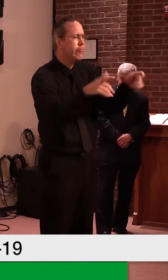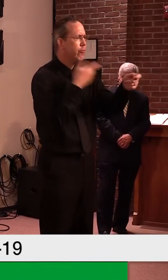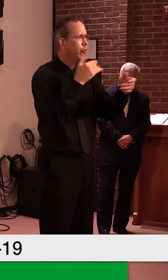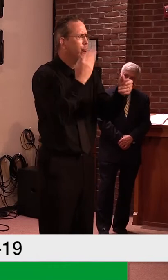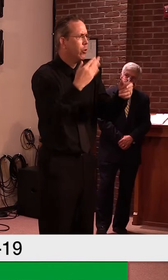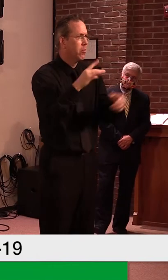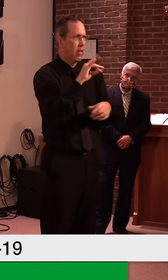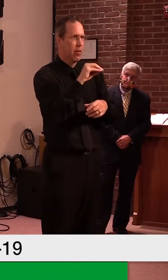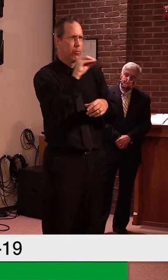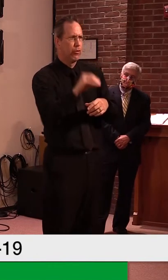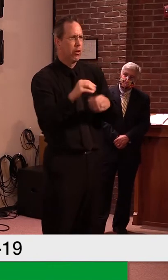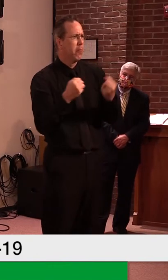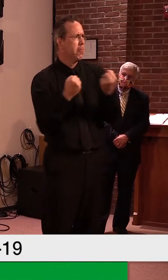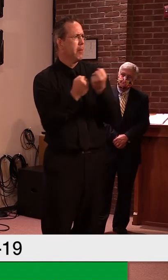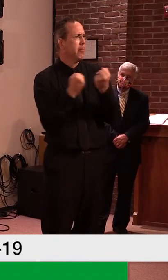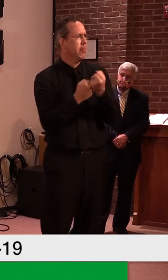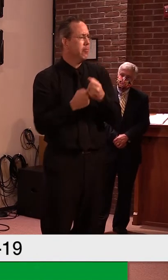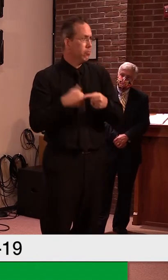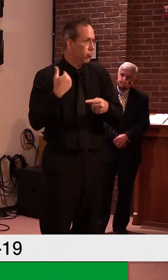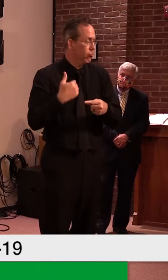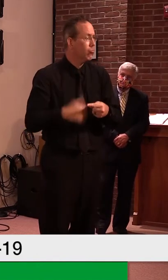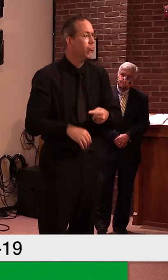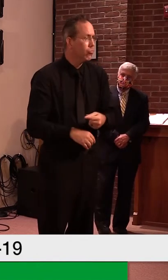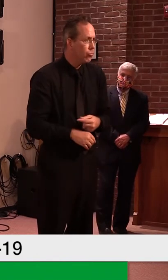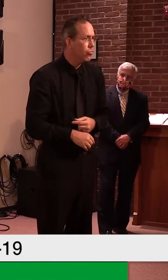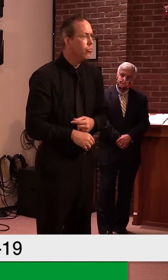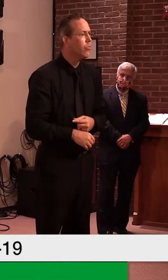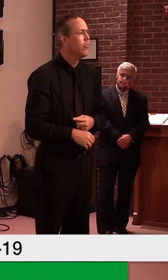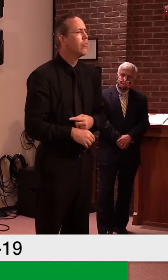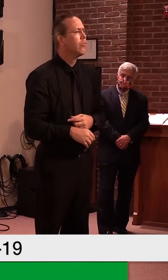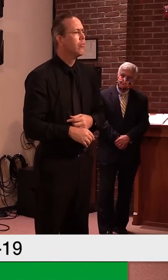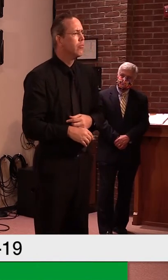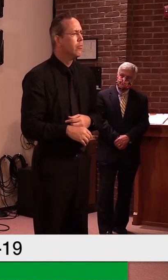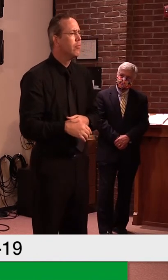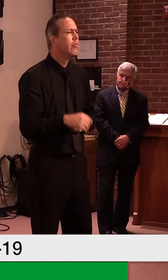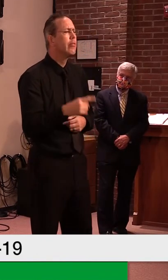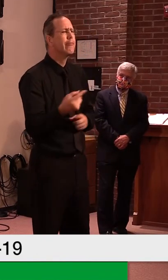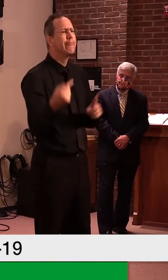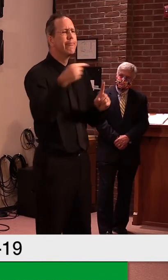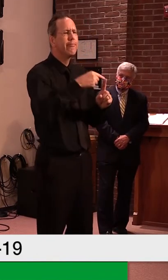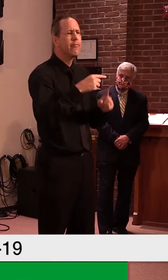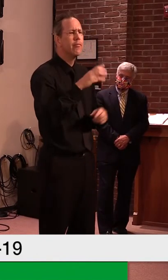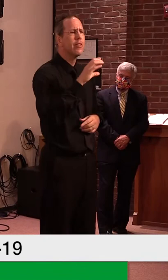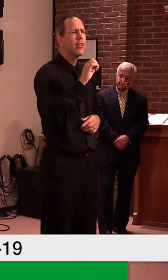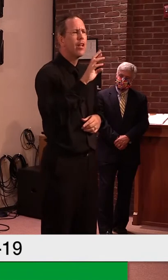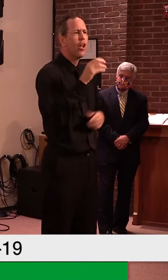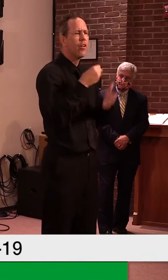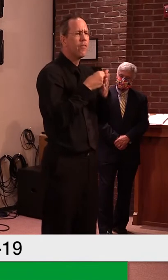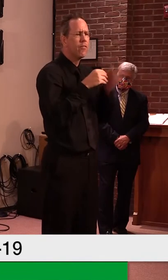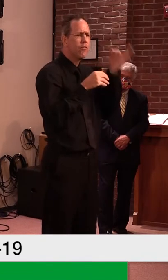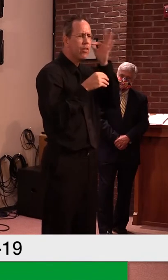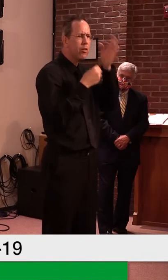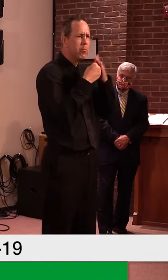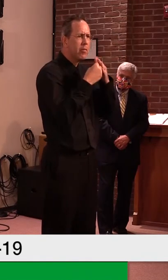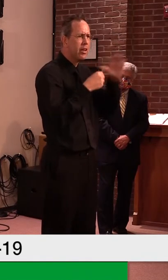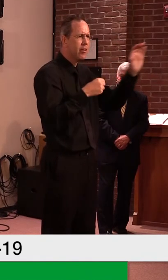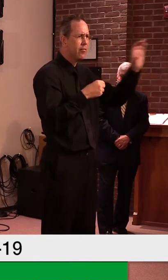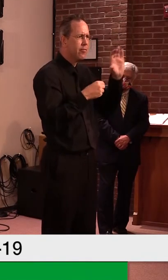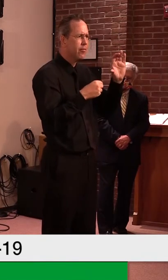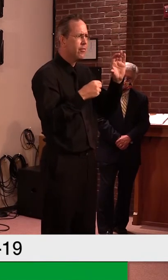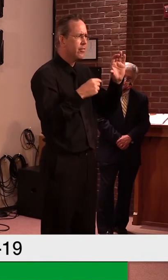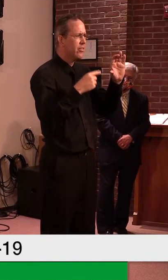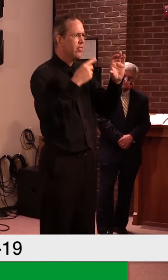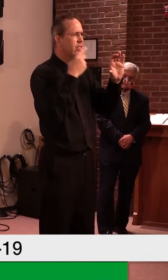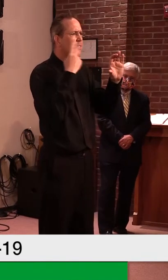see tax revenues go up rather than, um, programs being cut. I'm wondering, um,